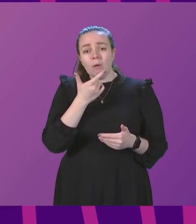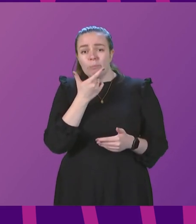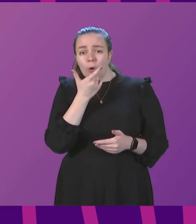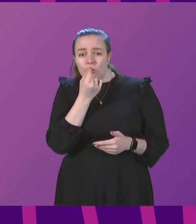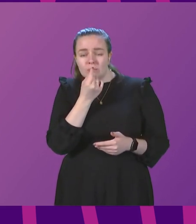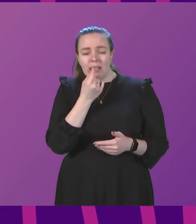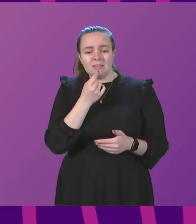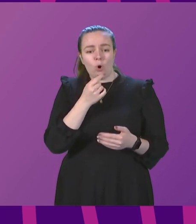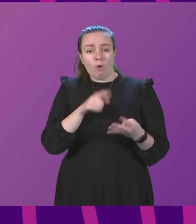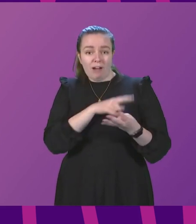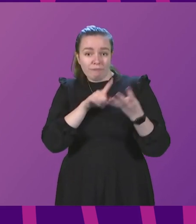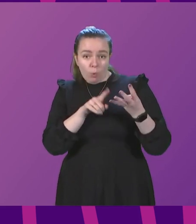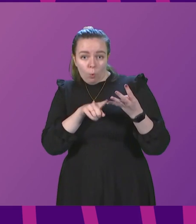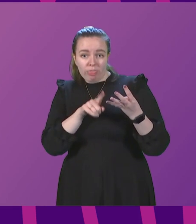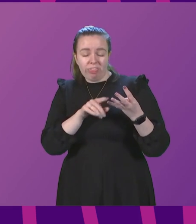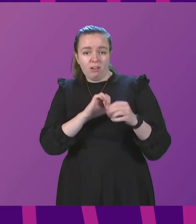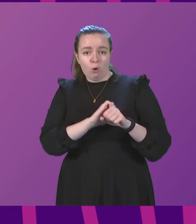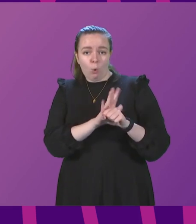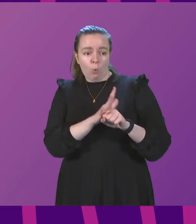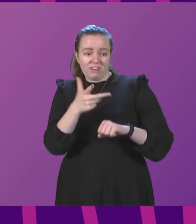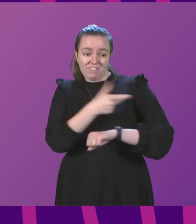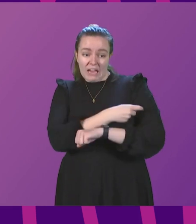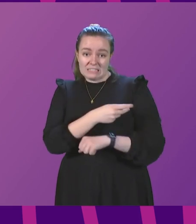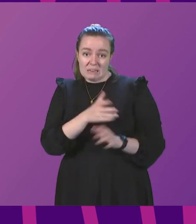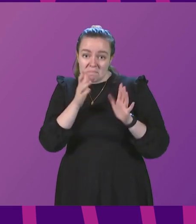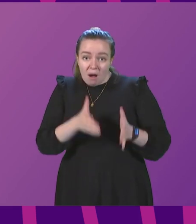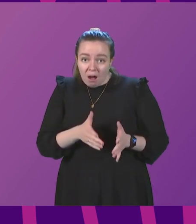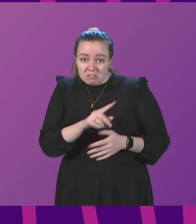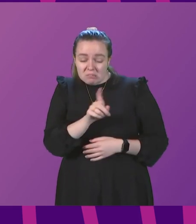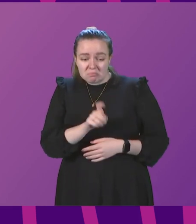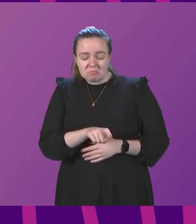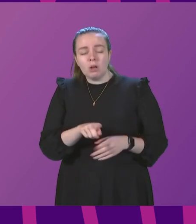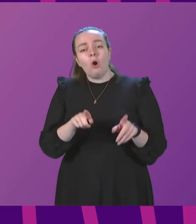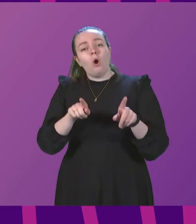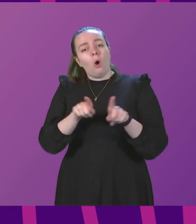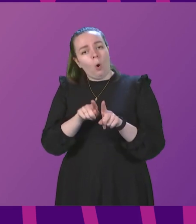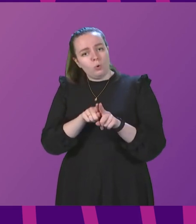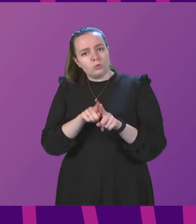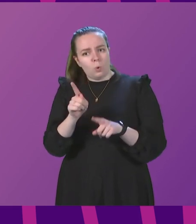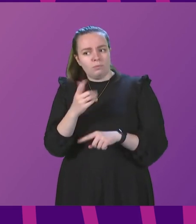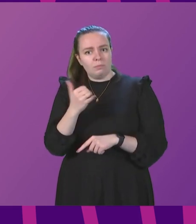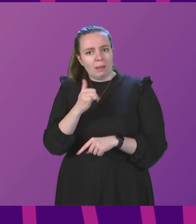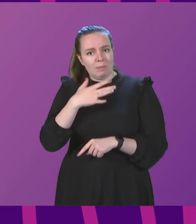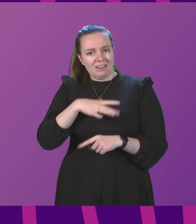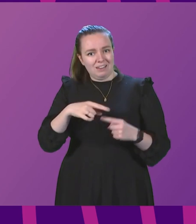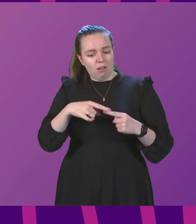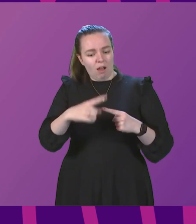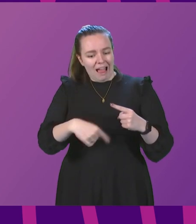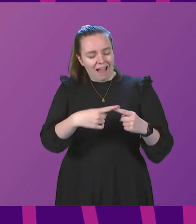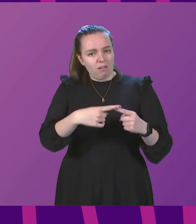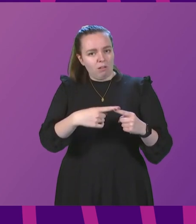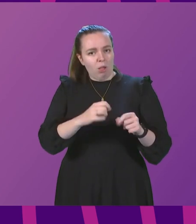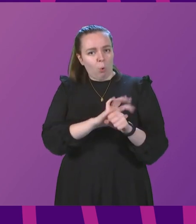of a fourth COVID vaccine dose being required, and also as regards the potential need for annual COVID